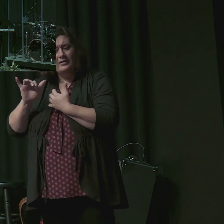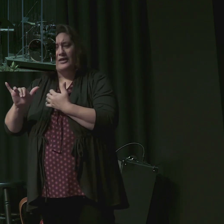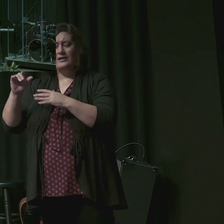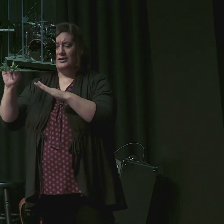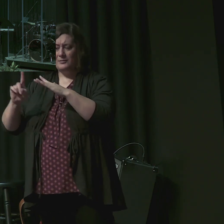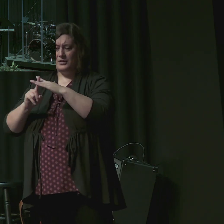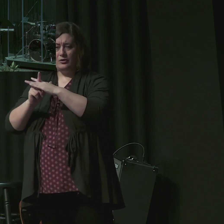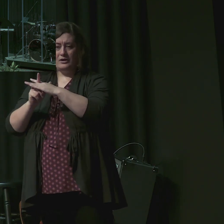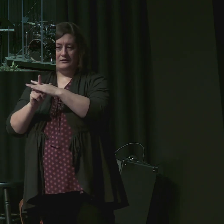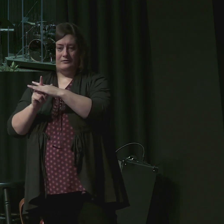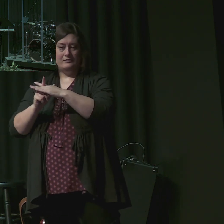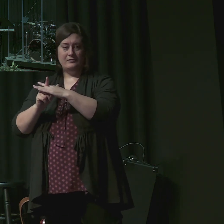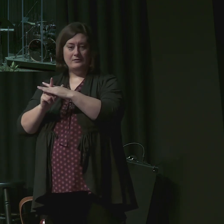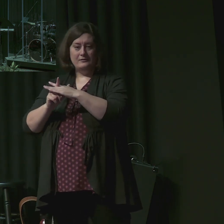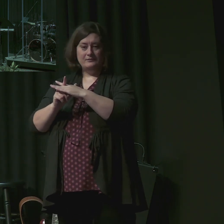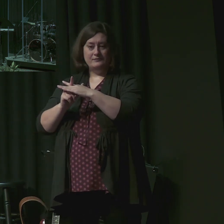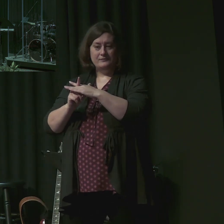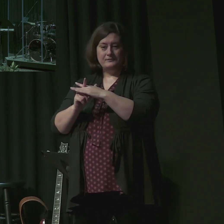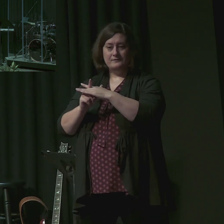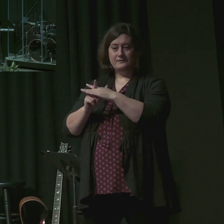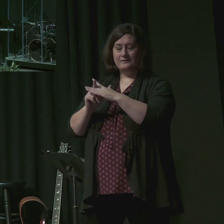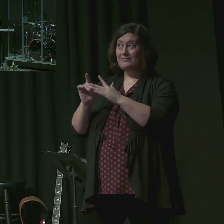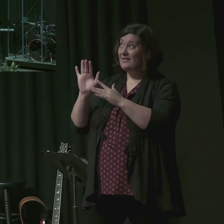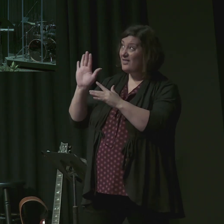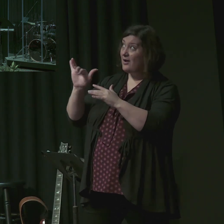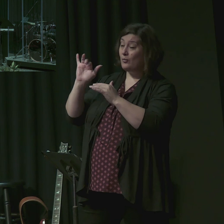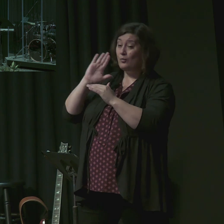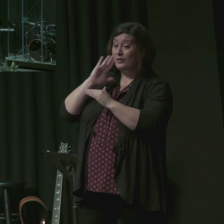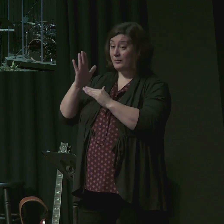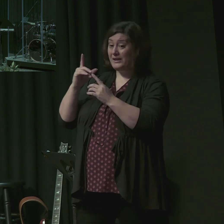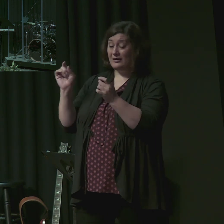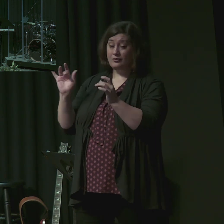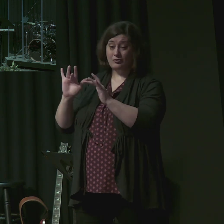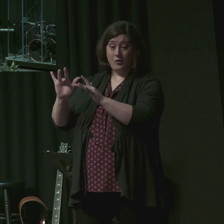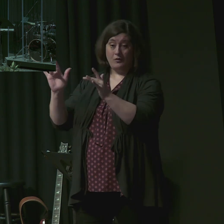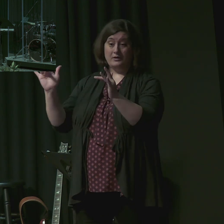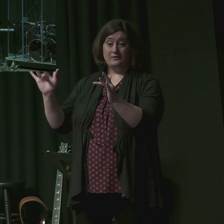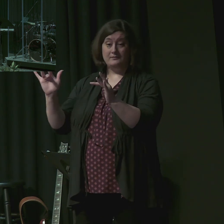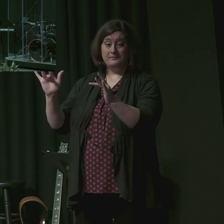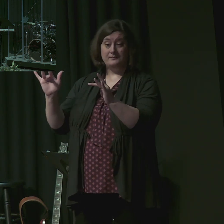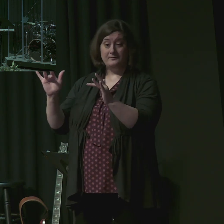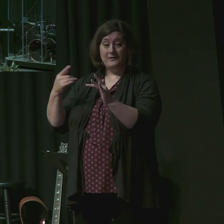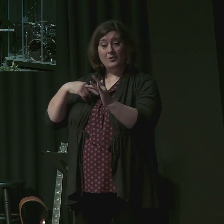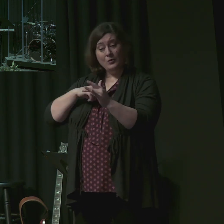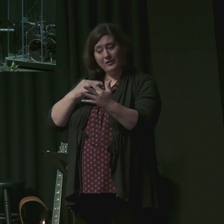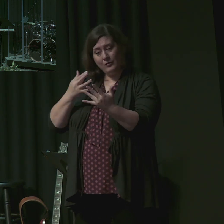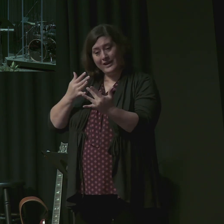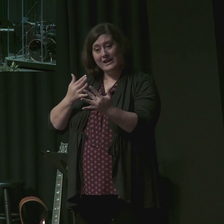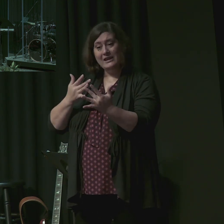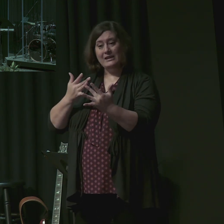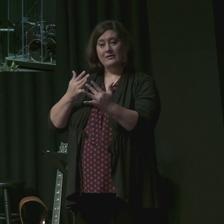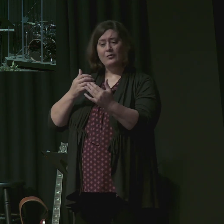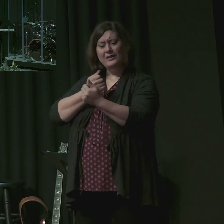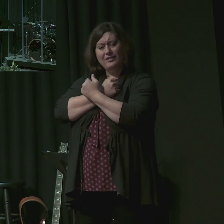Do you hunger for God and for the beatific vision of his great glory in the face of Christ?